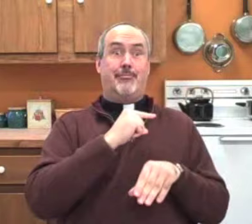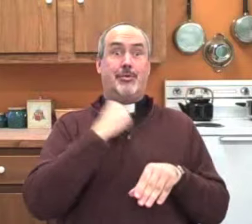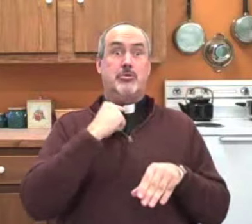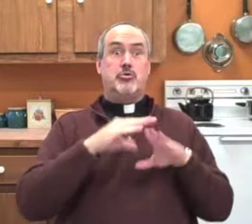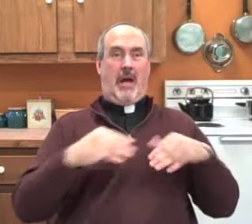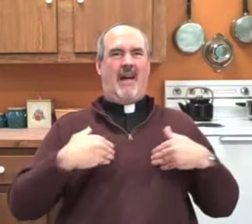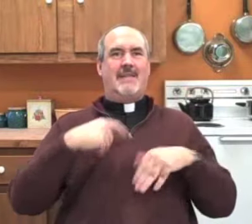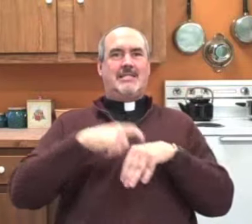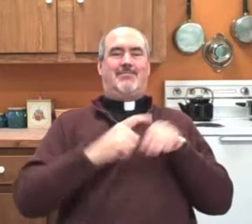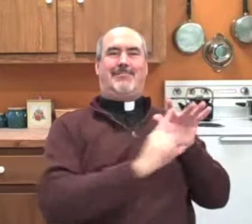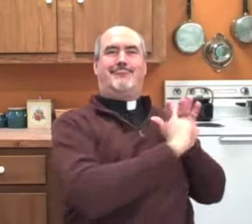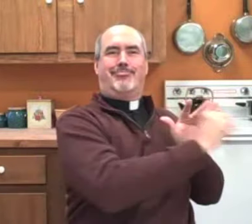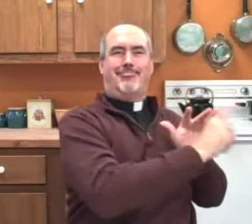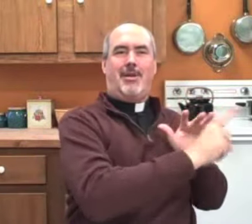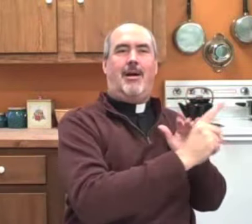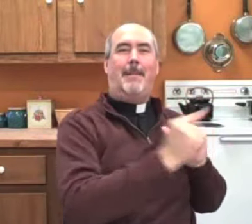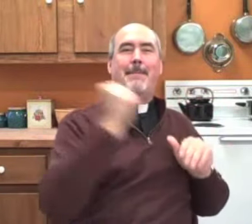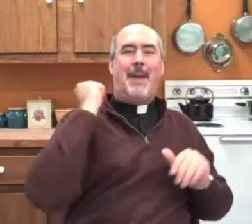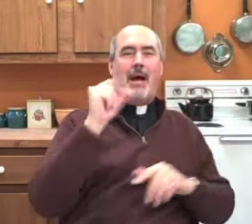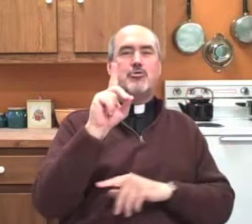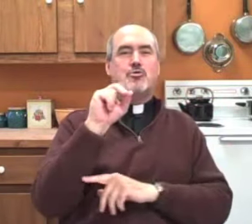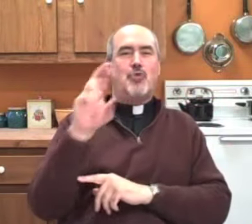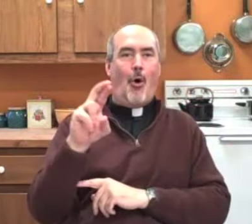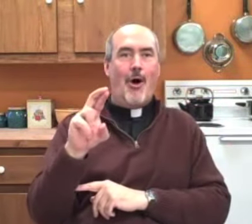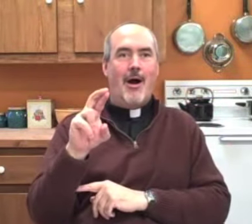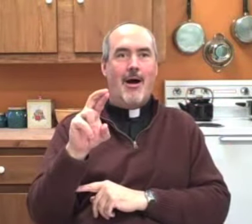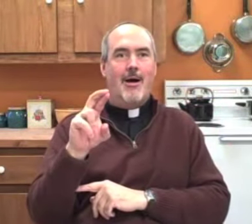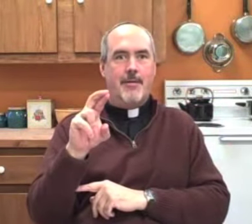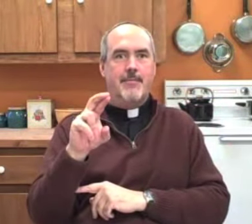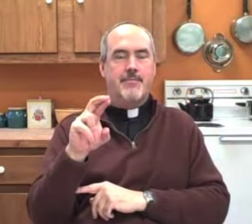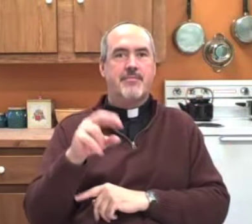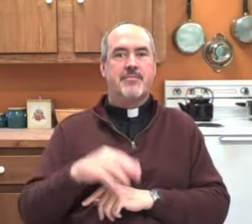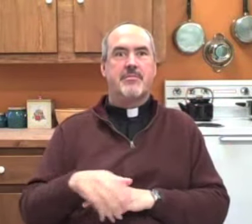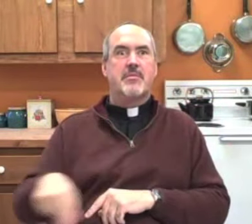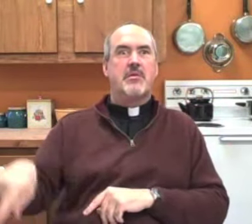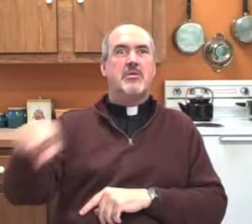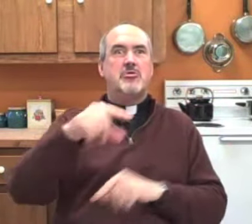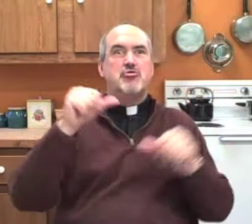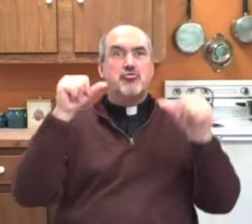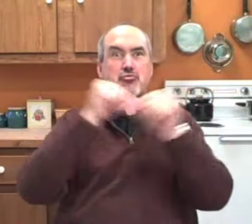They had hoped that the priest and the children would have time to escape out the back door.